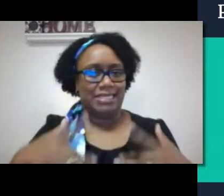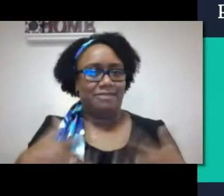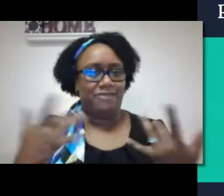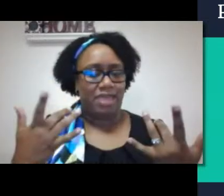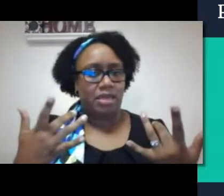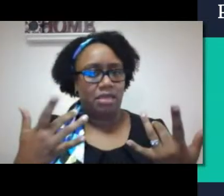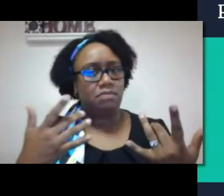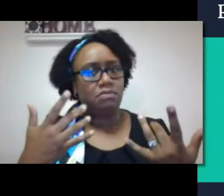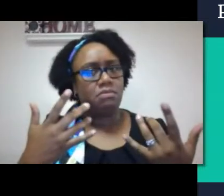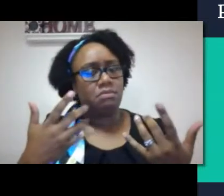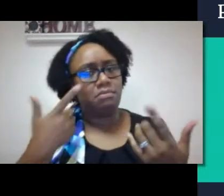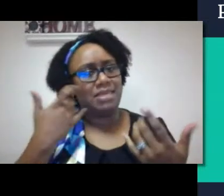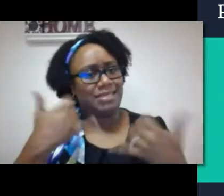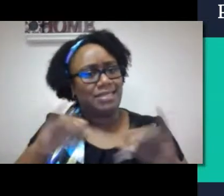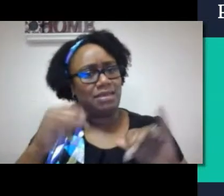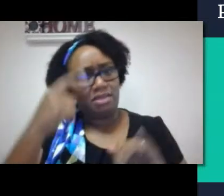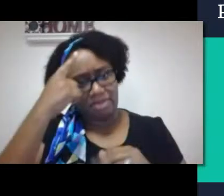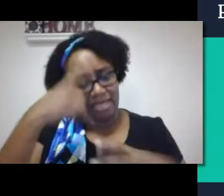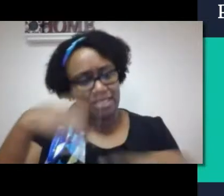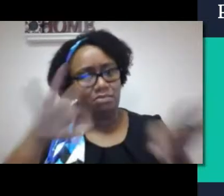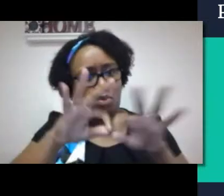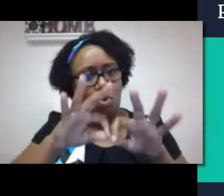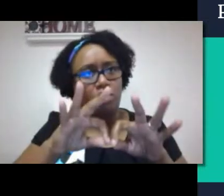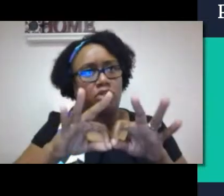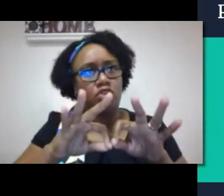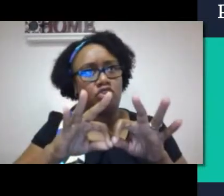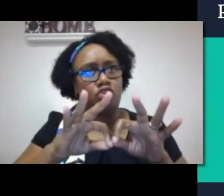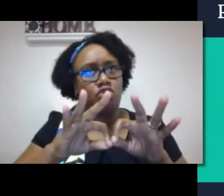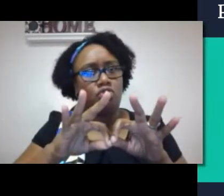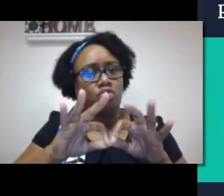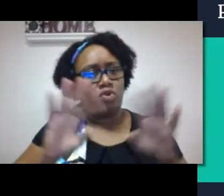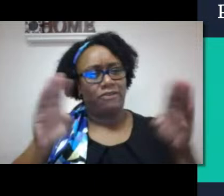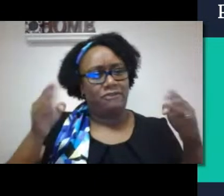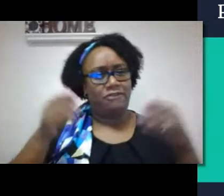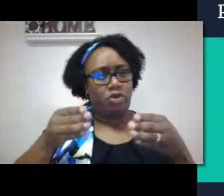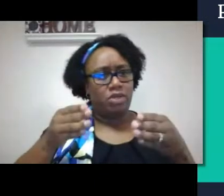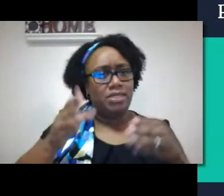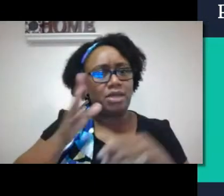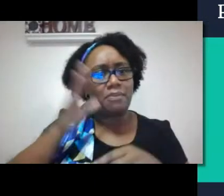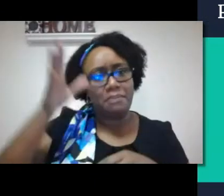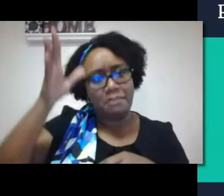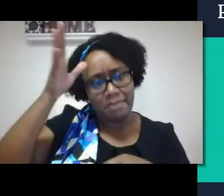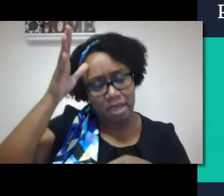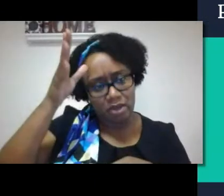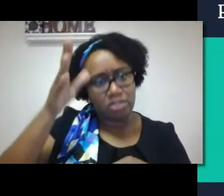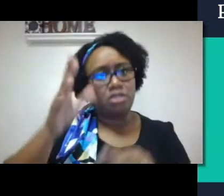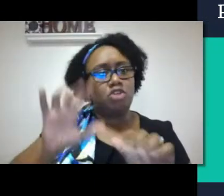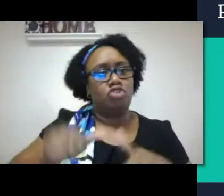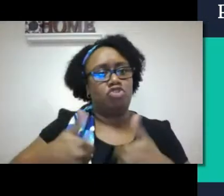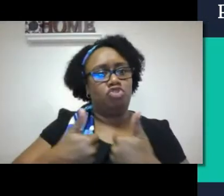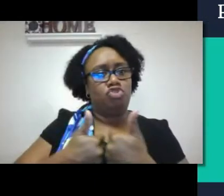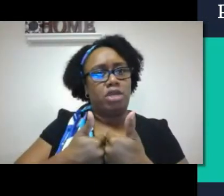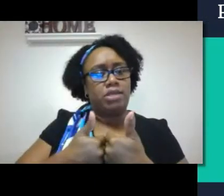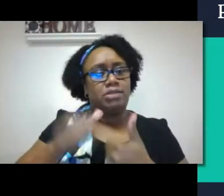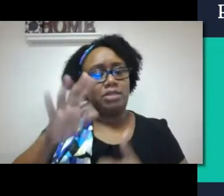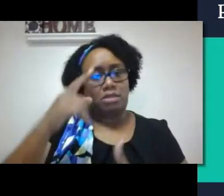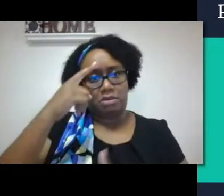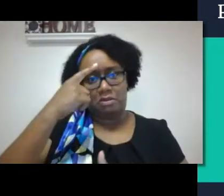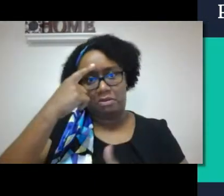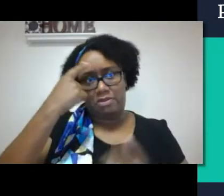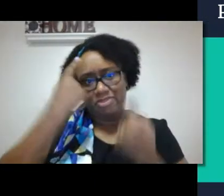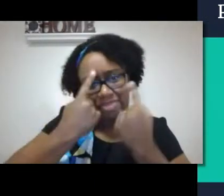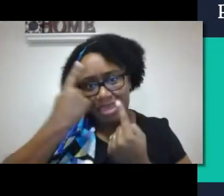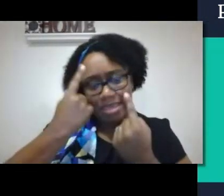that are parents-specific. However, nothing has changed for the sake of this presentation. I think it's important